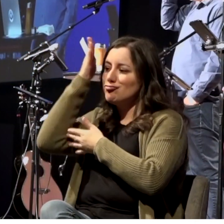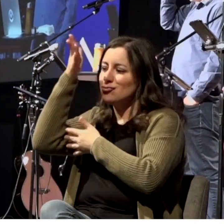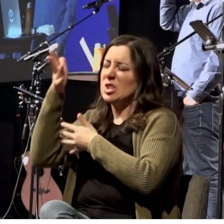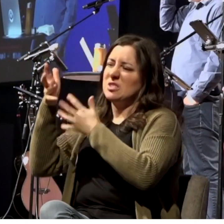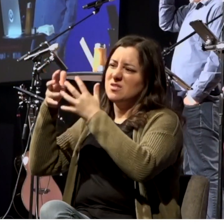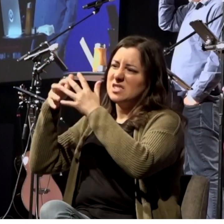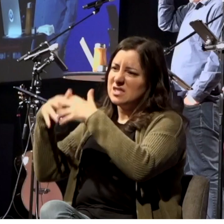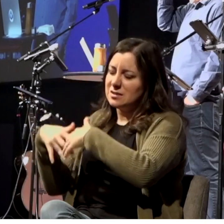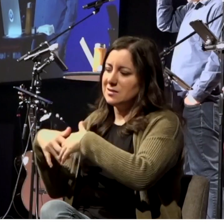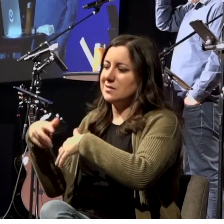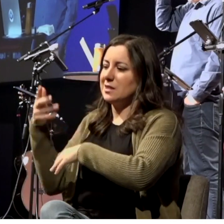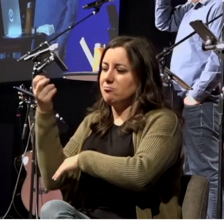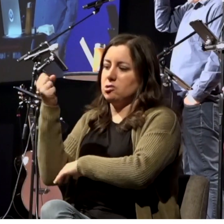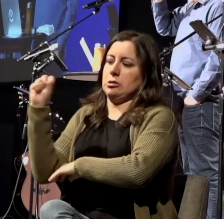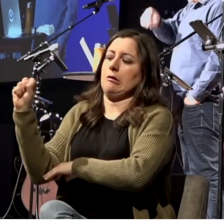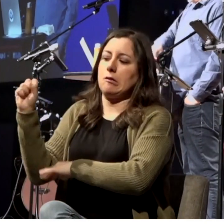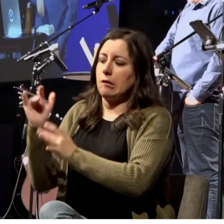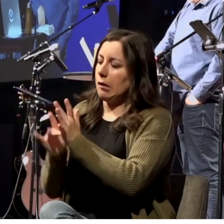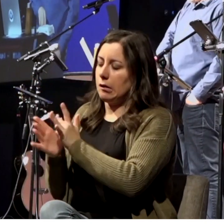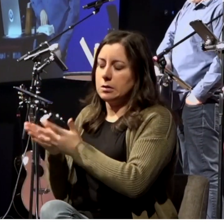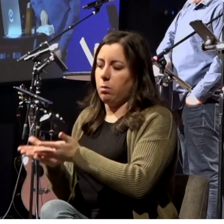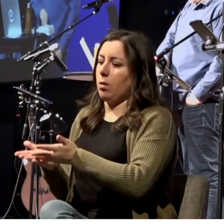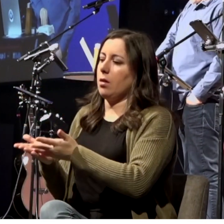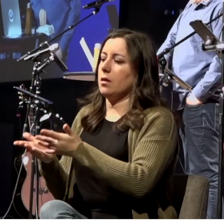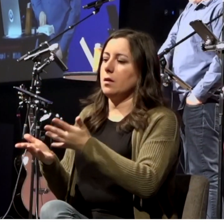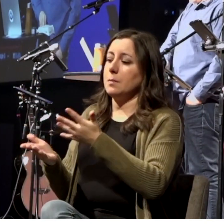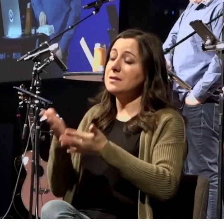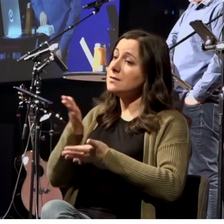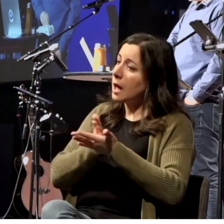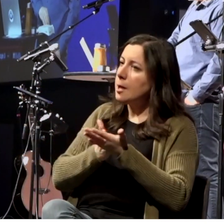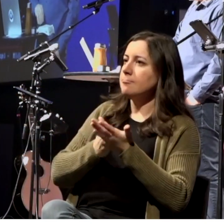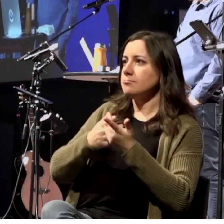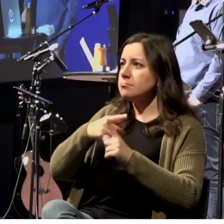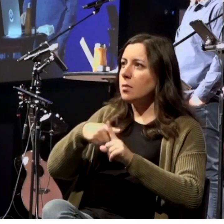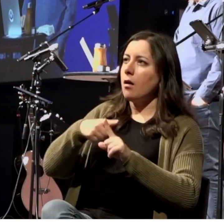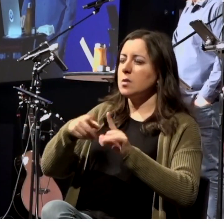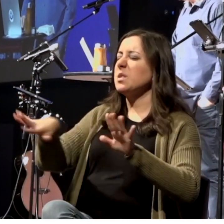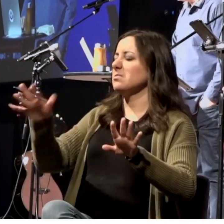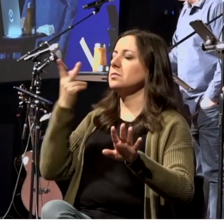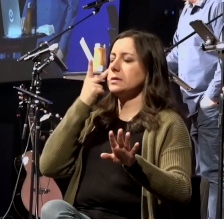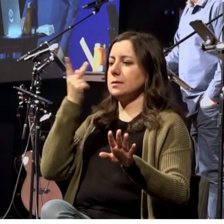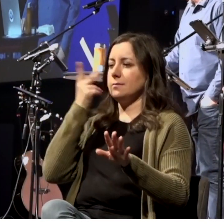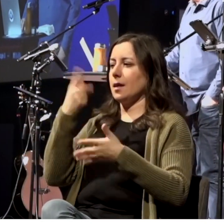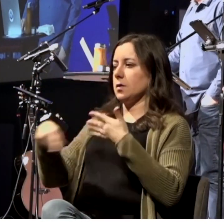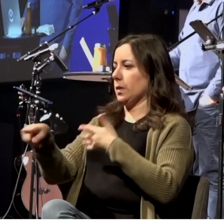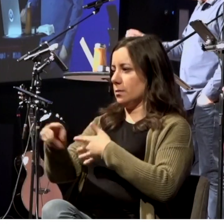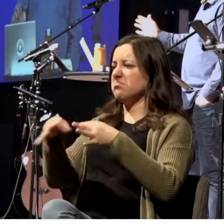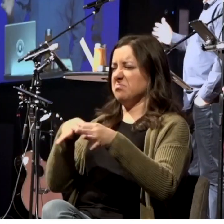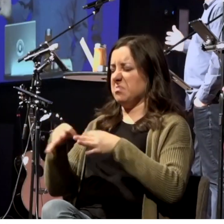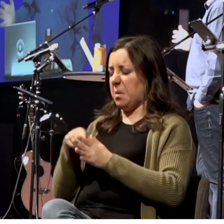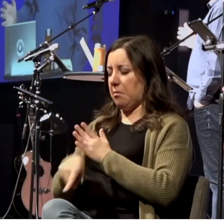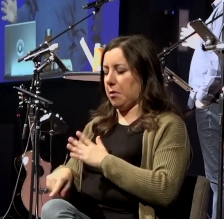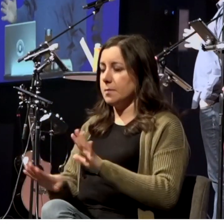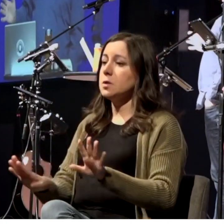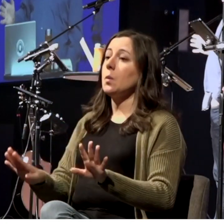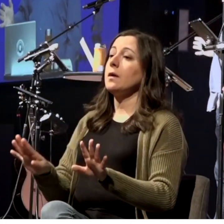they're going to reject the gospel and it's going to be a party we'll see that next week but four questions as we close